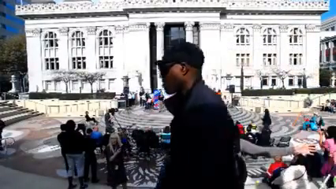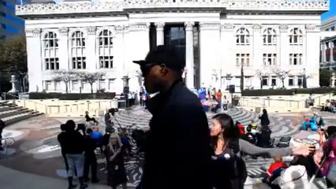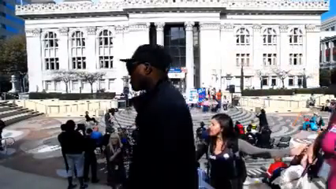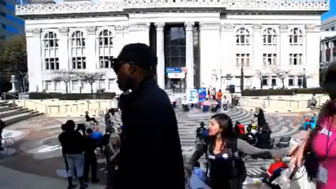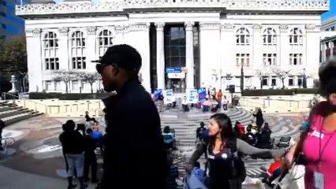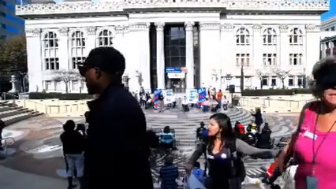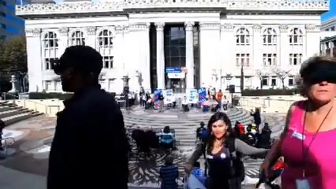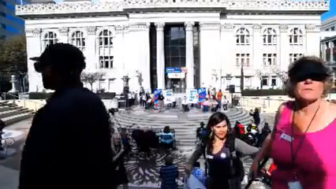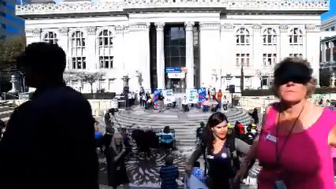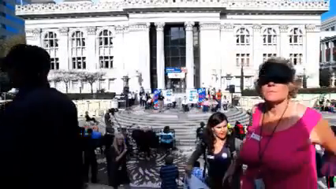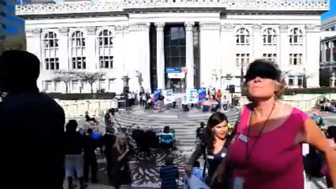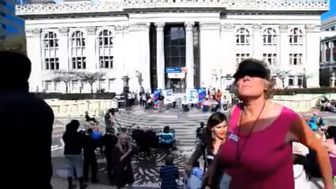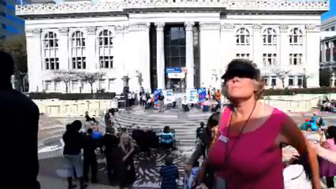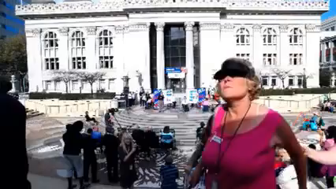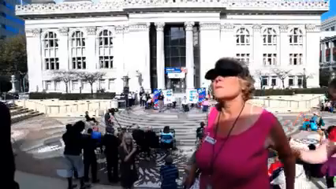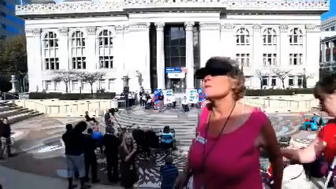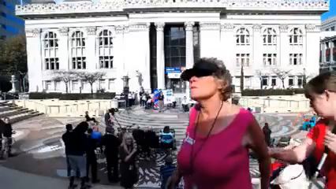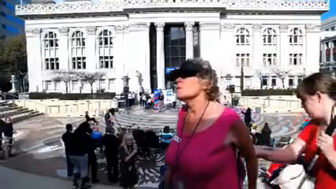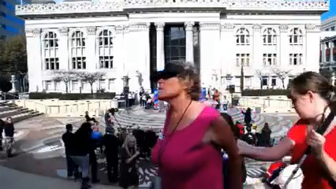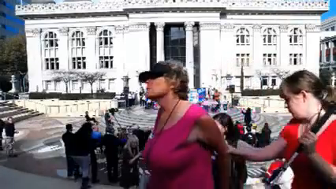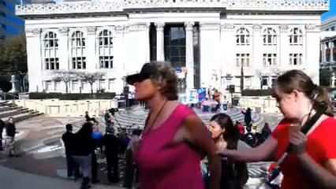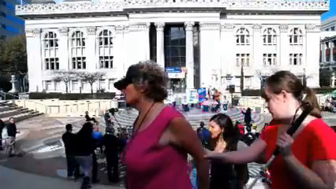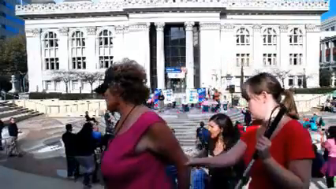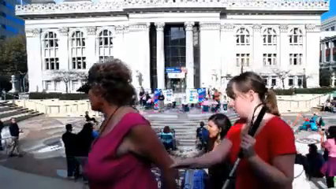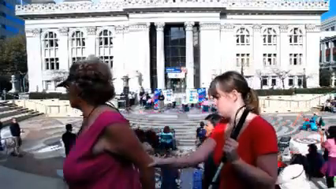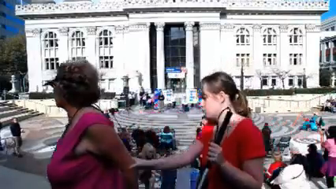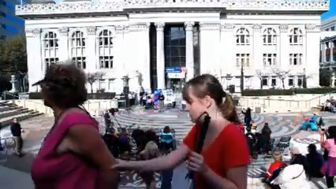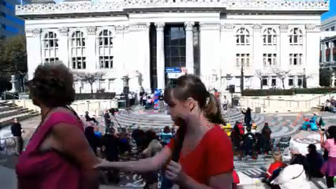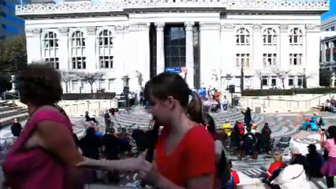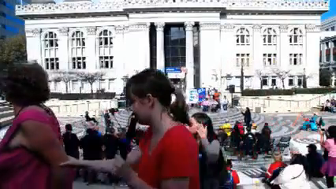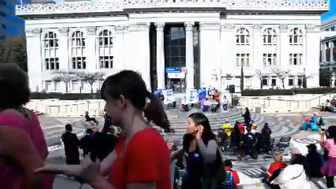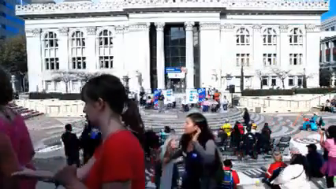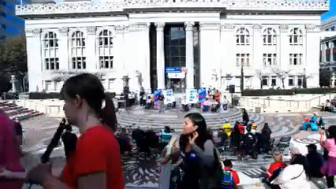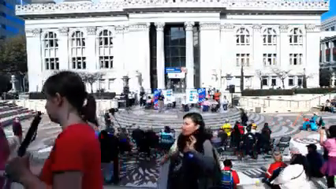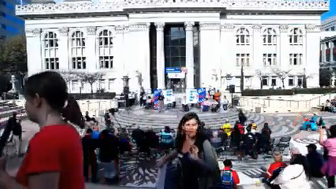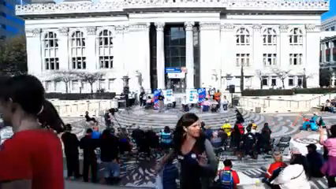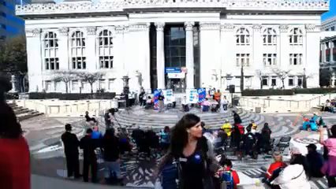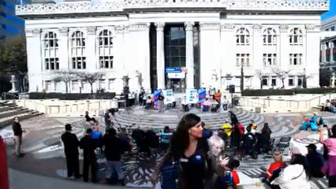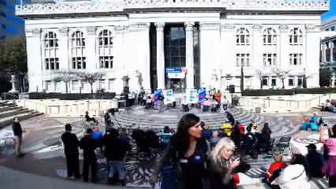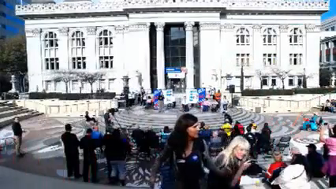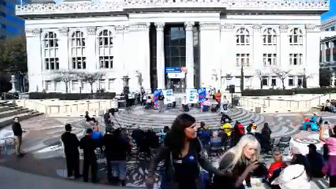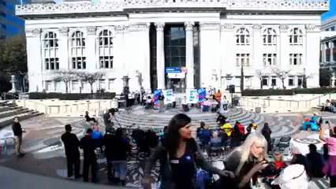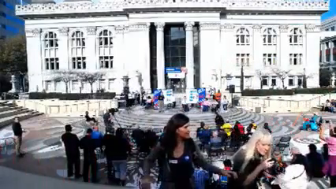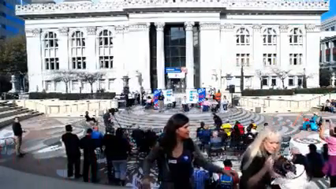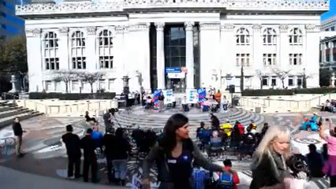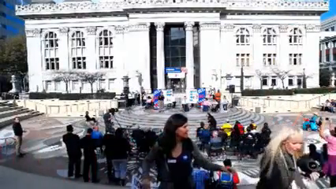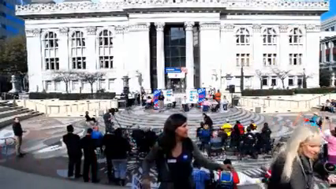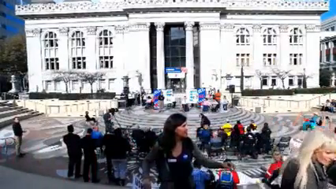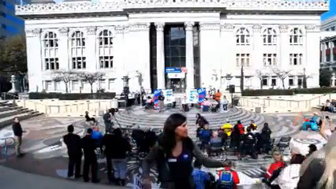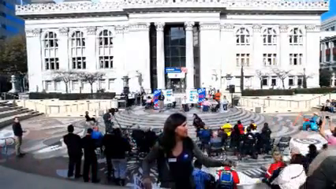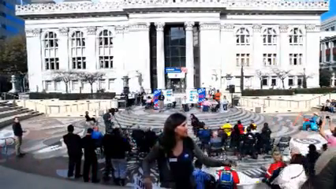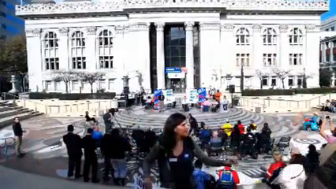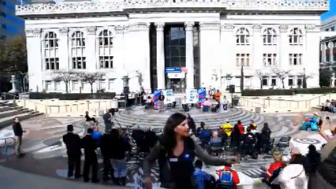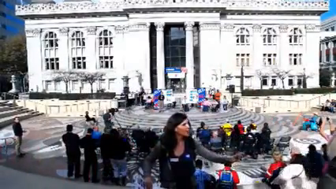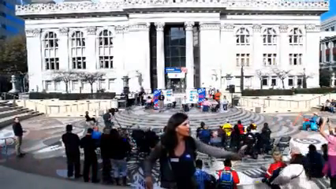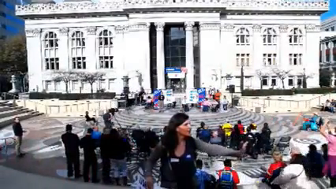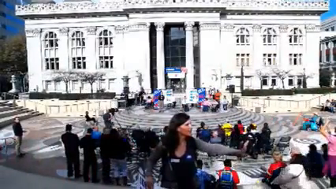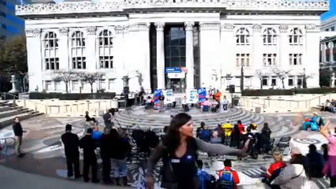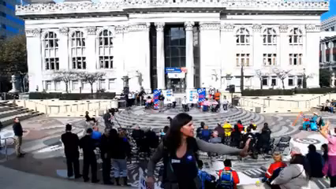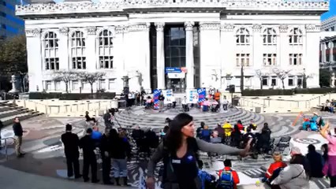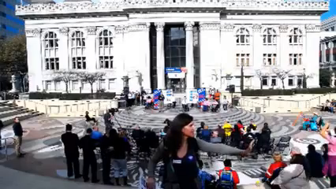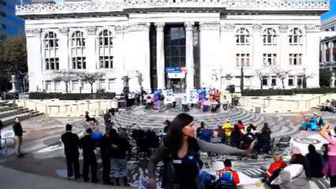Indeed, in that sense, Richard will never leave us. We will continue